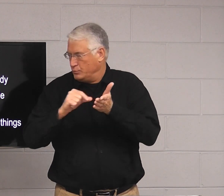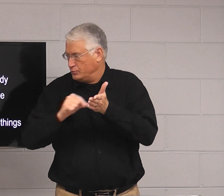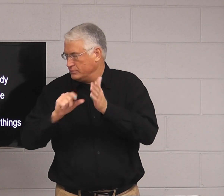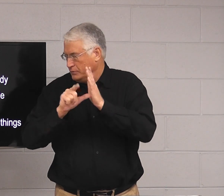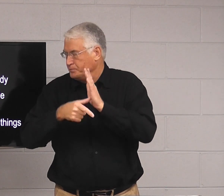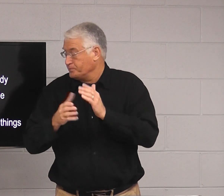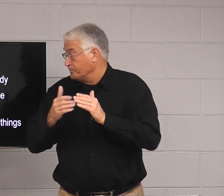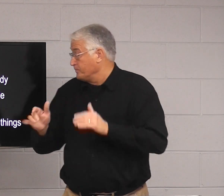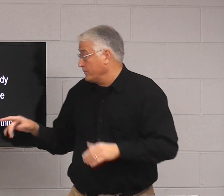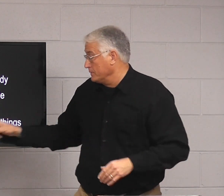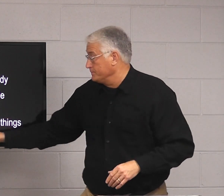some of the verses.